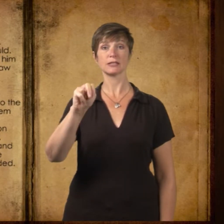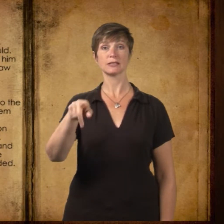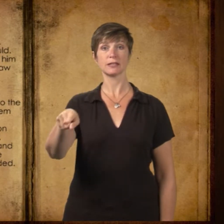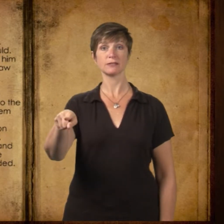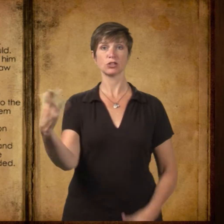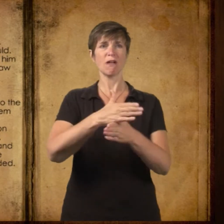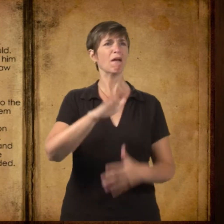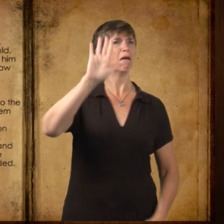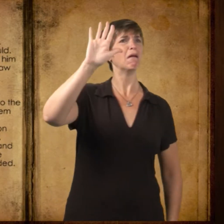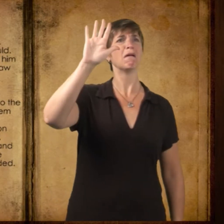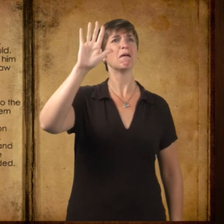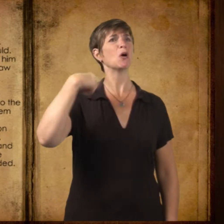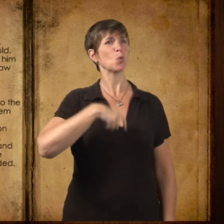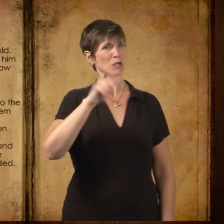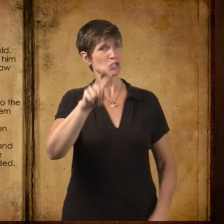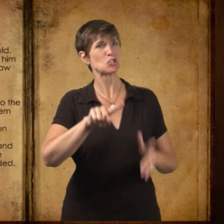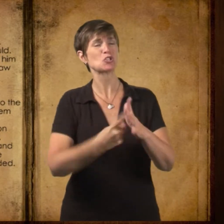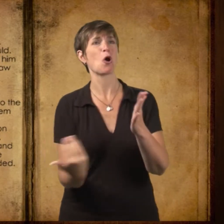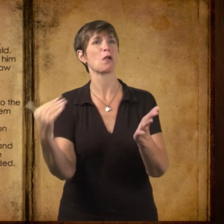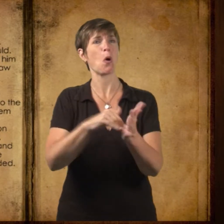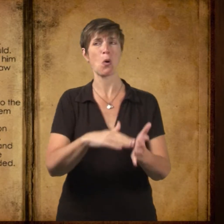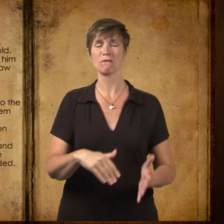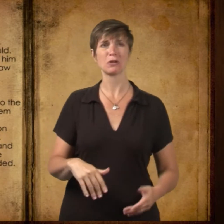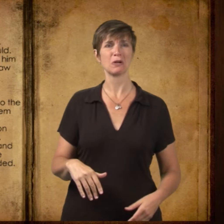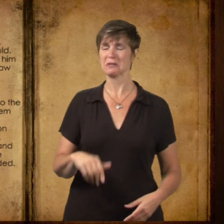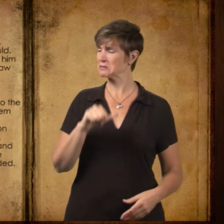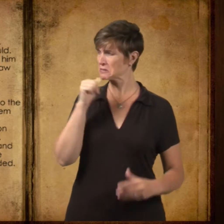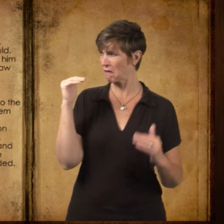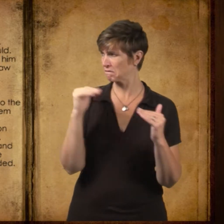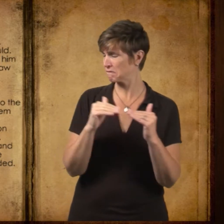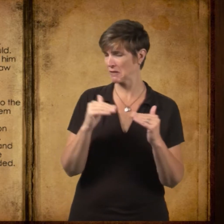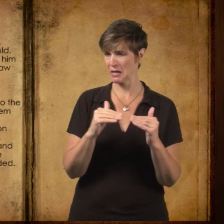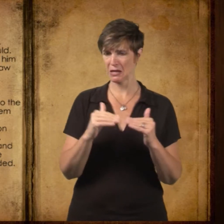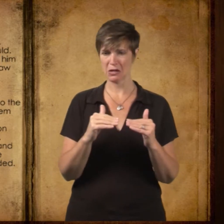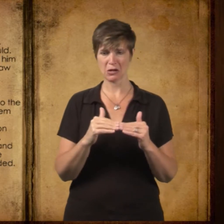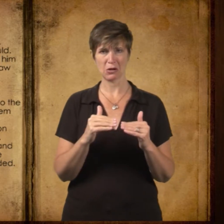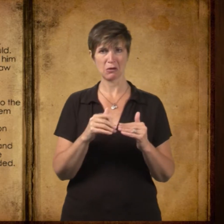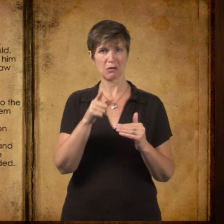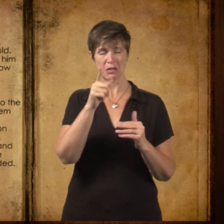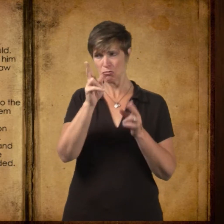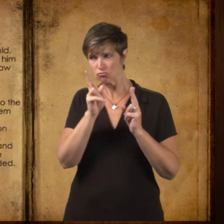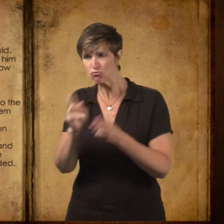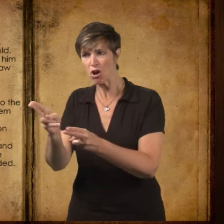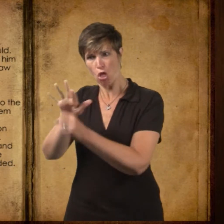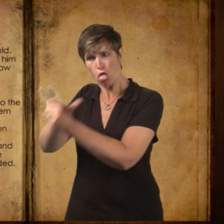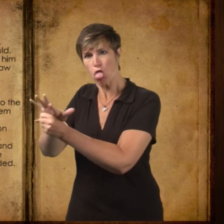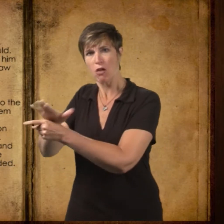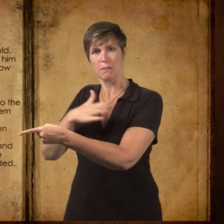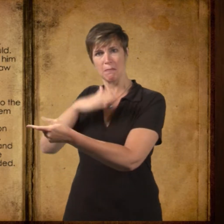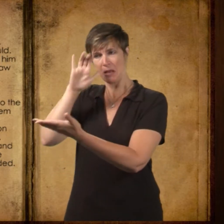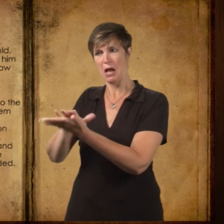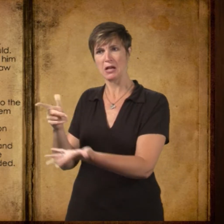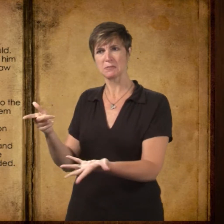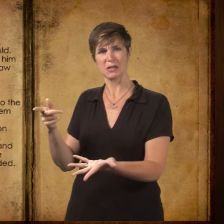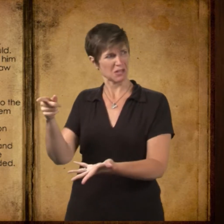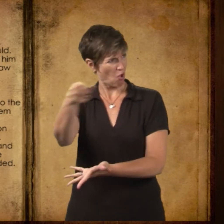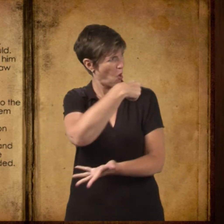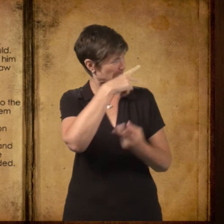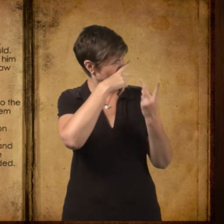I thought I'd start over, Mrs. Hutchinson said as quietly as she could. I tell you, it wasn't fair. You didn't give him time enough to choose.